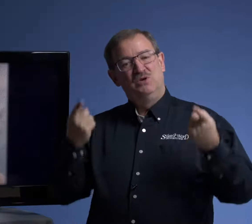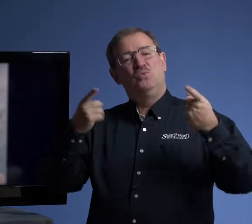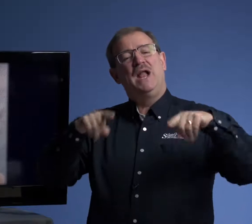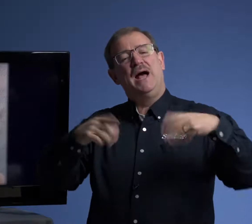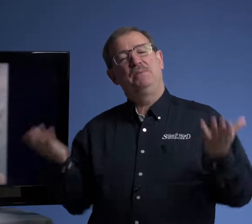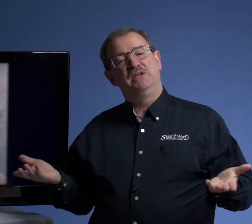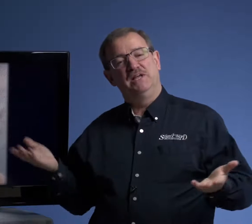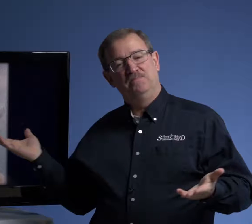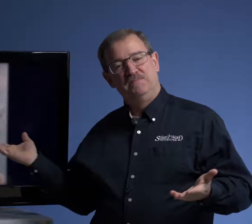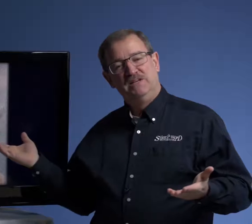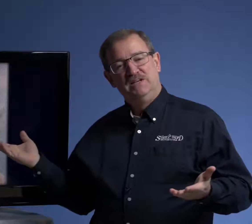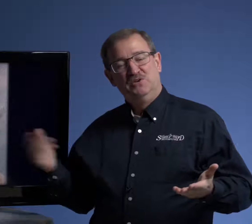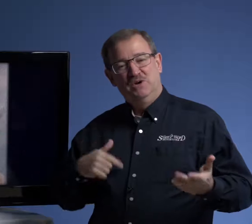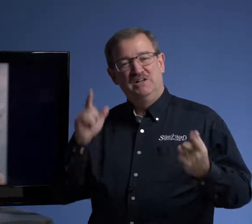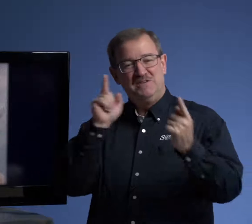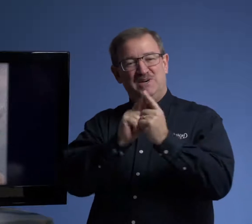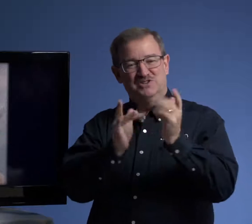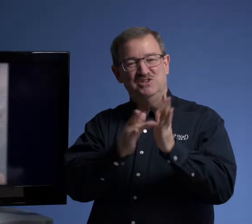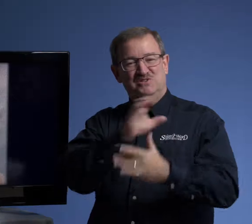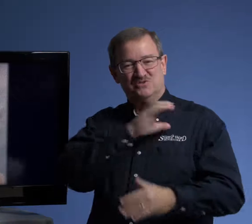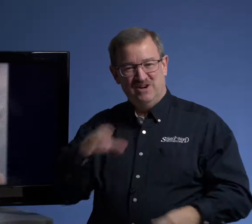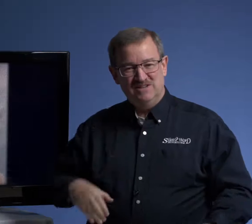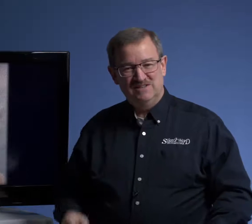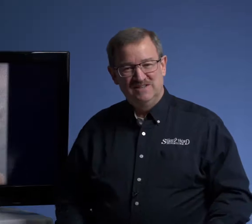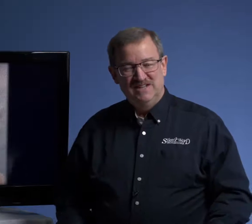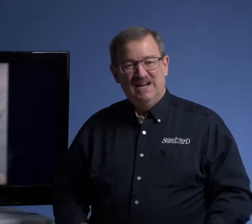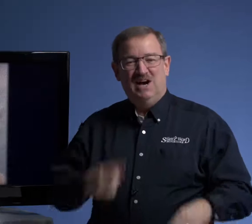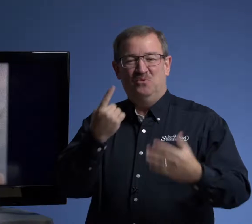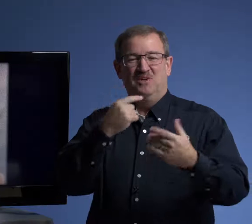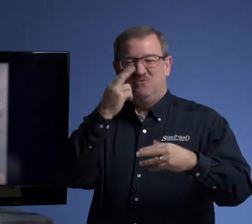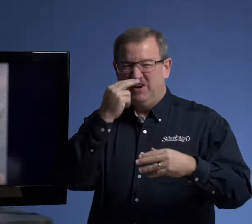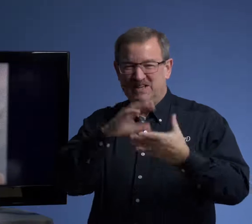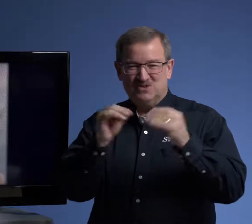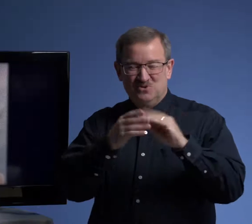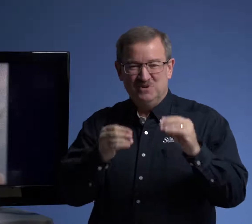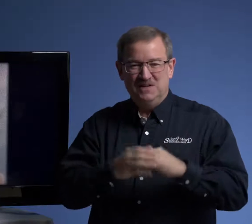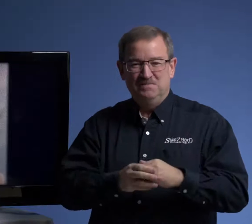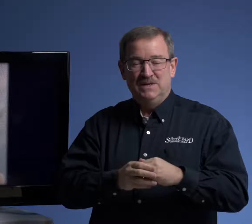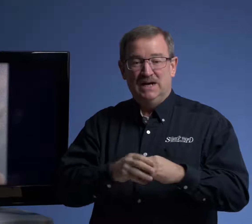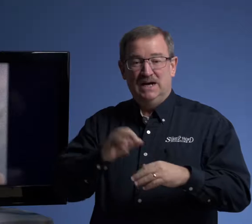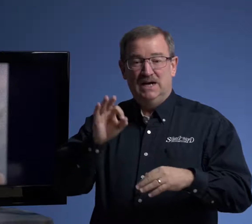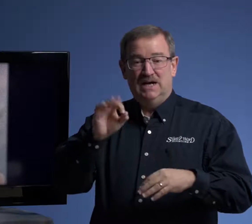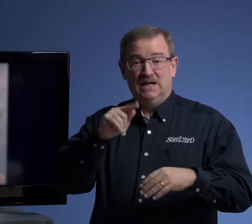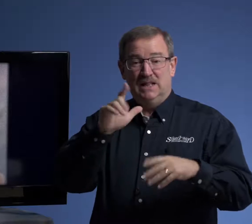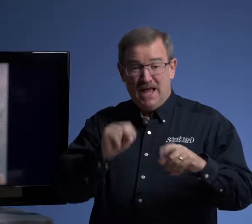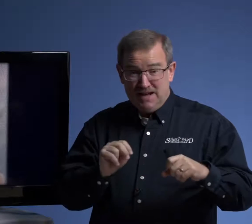What happened to him? Well, he met Jesus Christ. One funny story. Glenn,